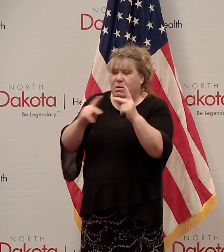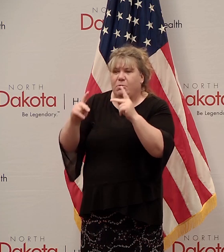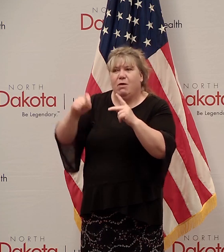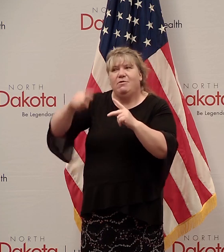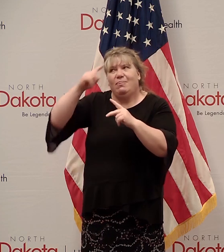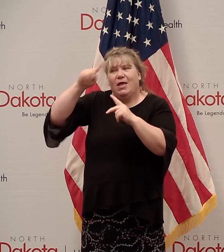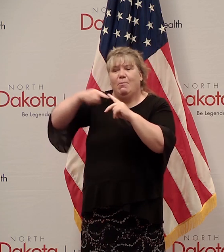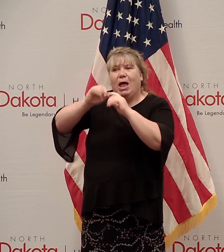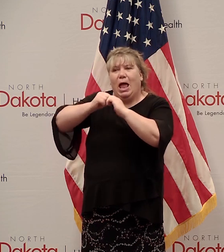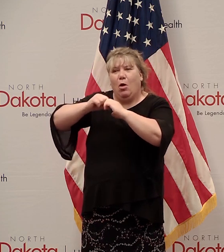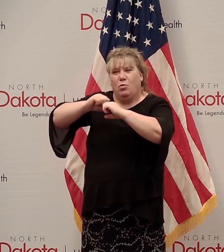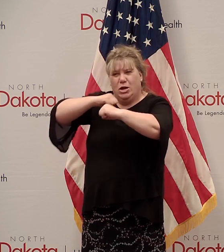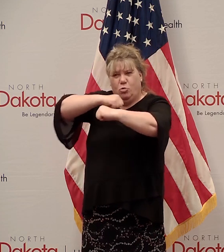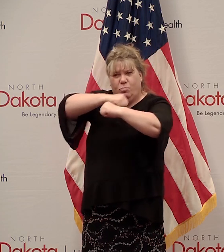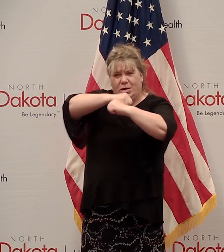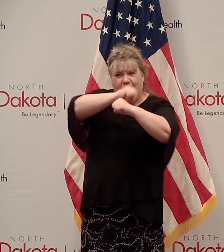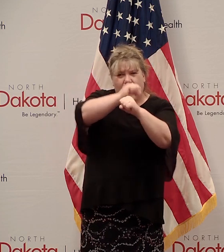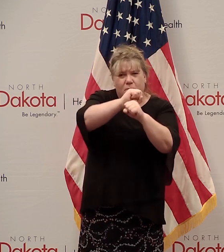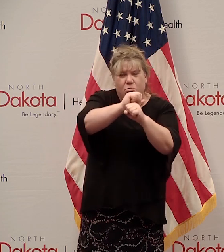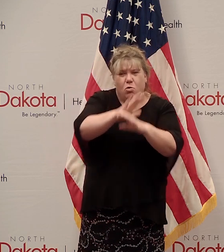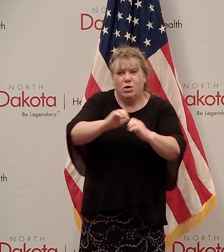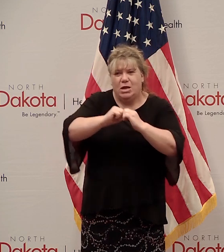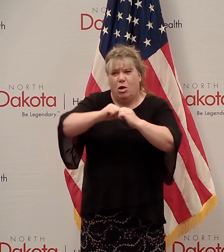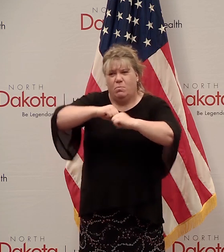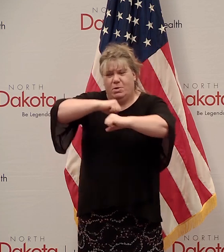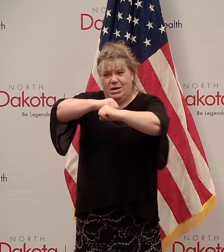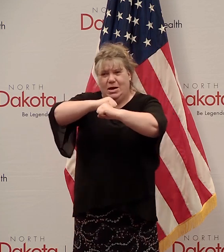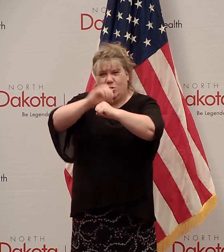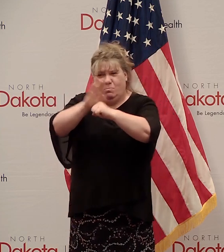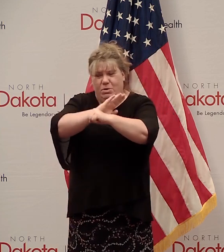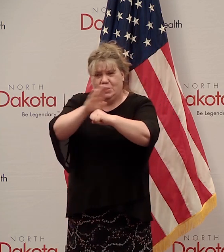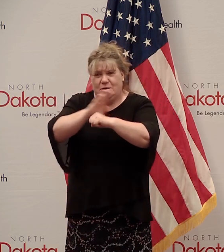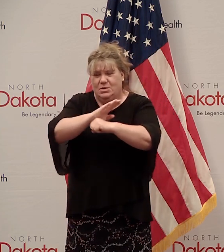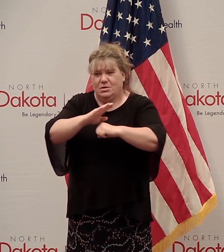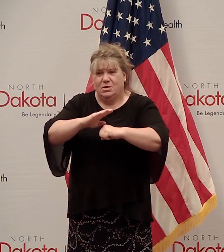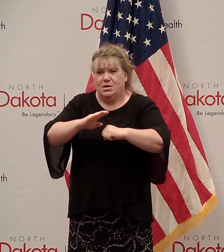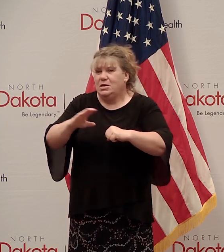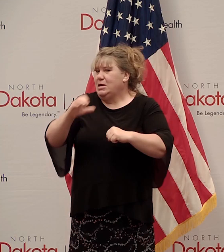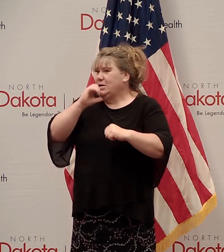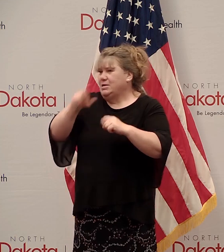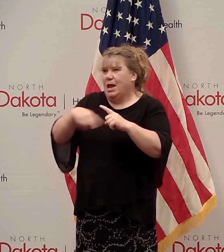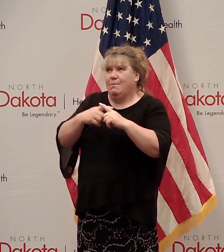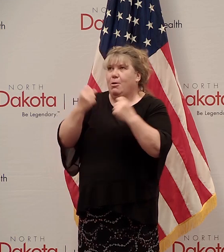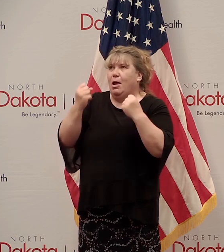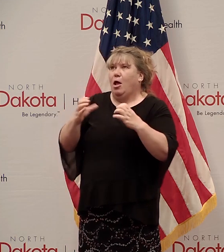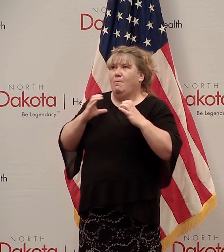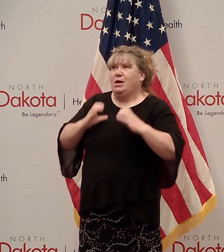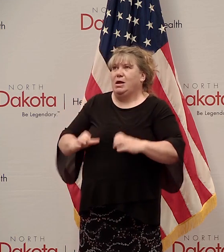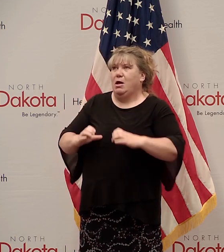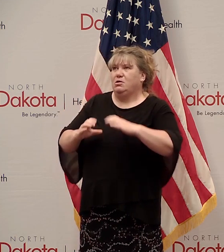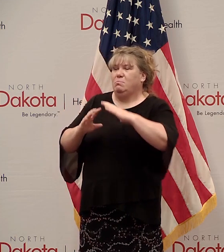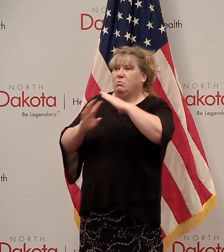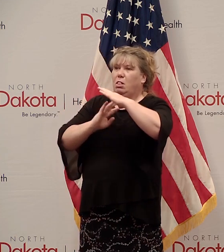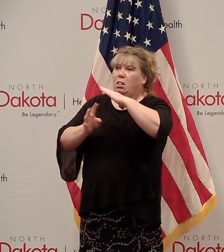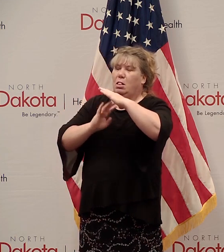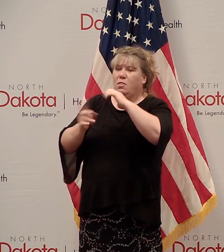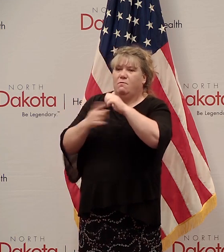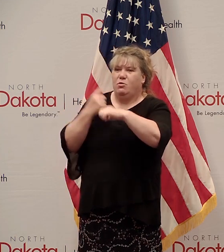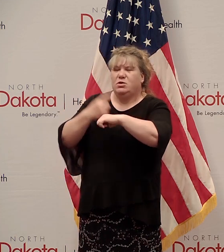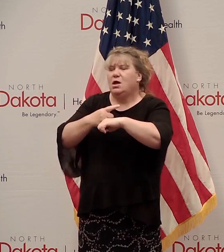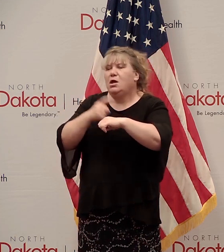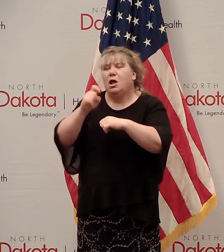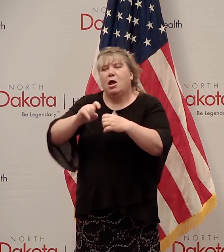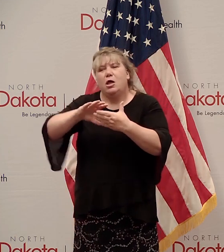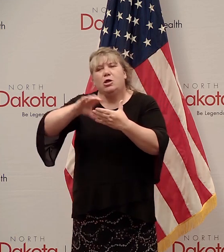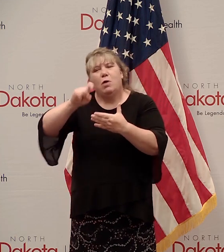again, how you're protecting your employees and how you're protecting your business longer term, because it's not about how many customers you get on the first day. It's, you know, how can you learn to